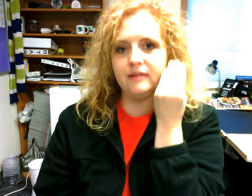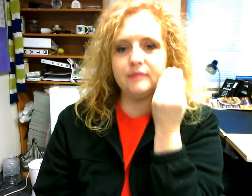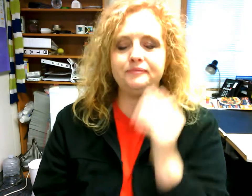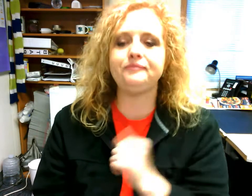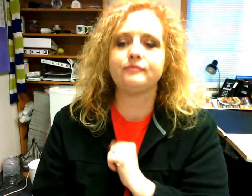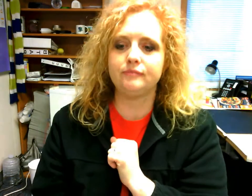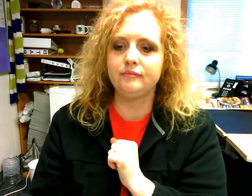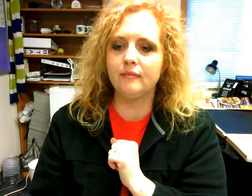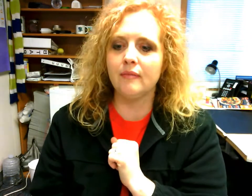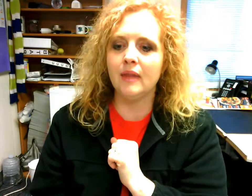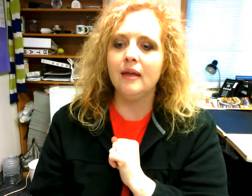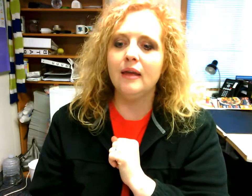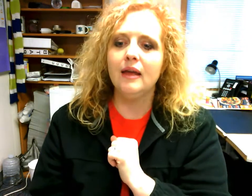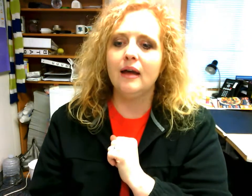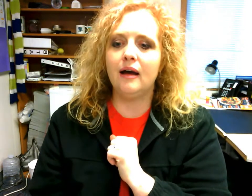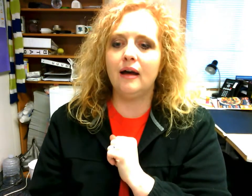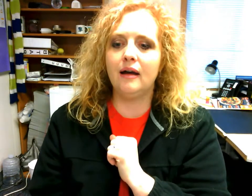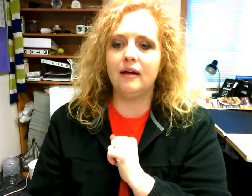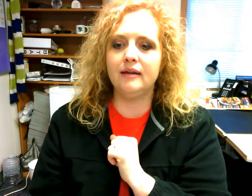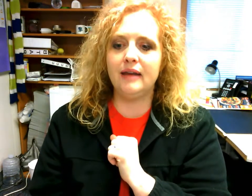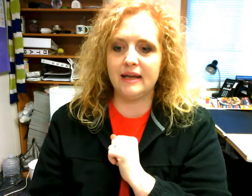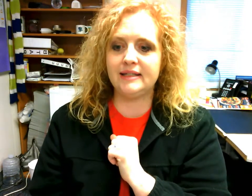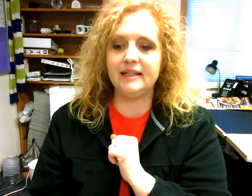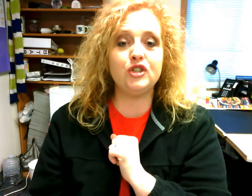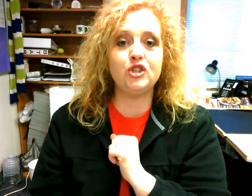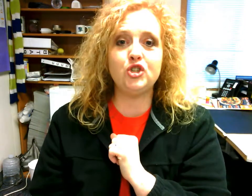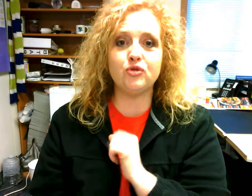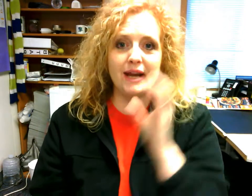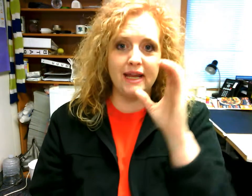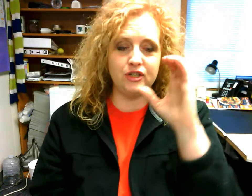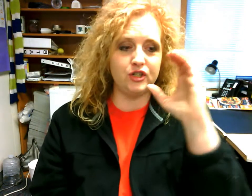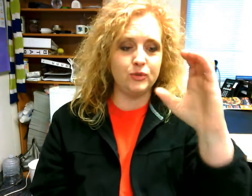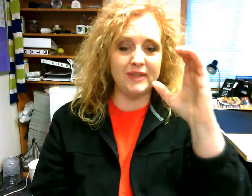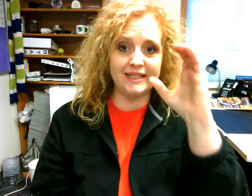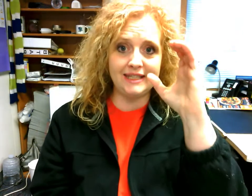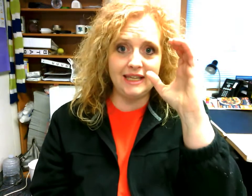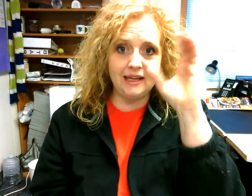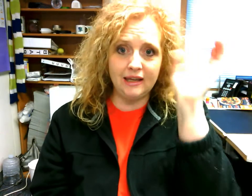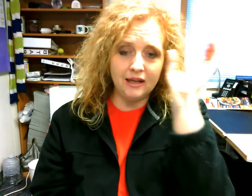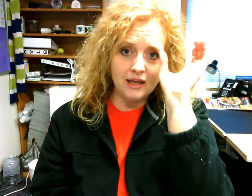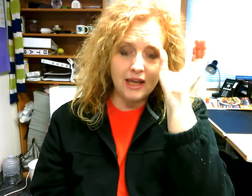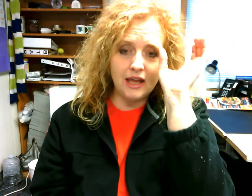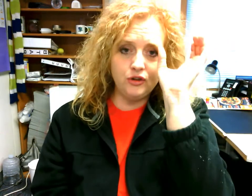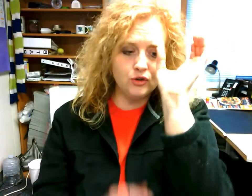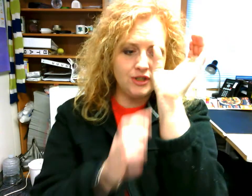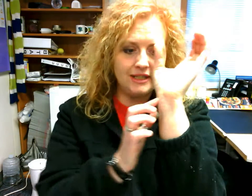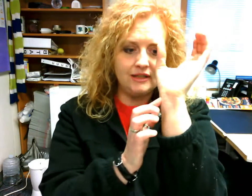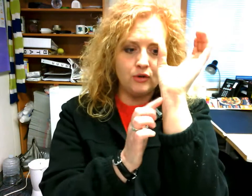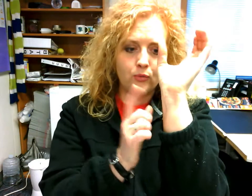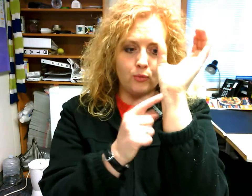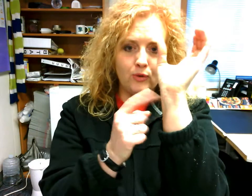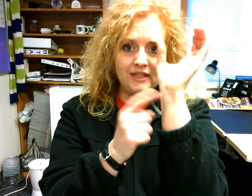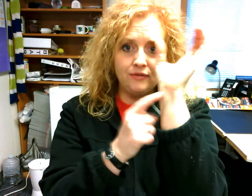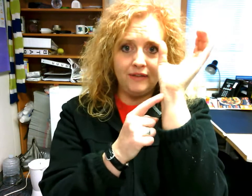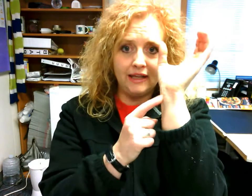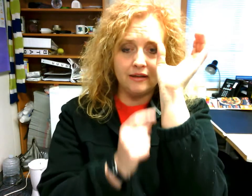uh next is strange it's with a C C and you're just it's a wrist flick